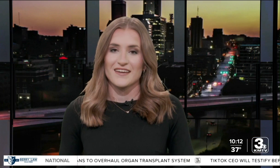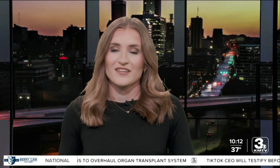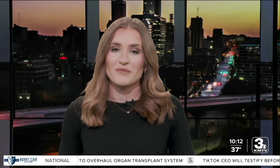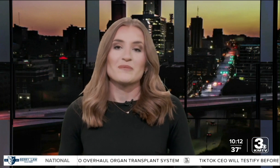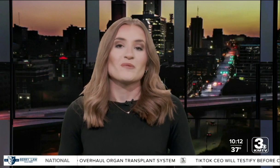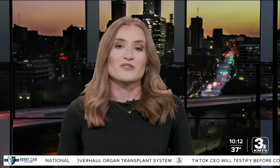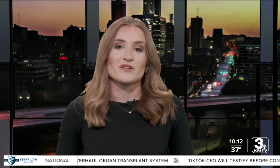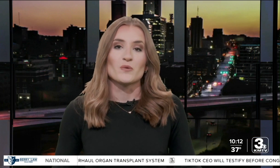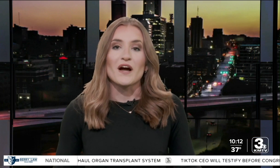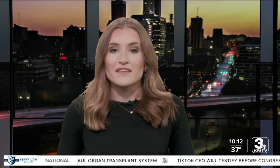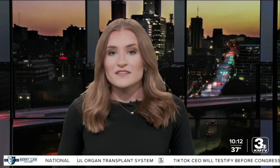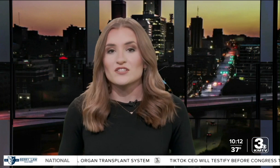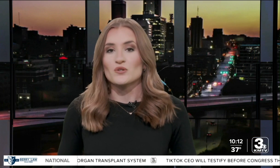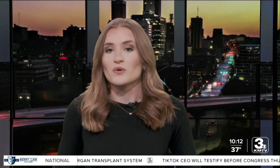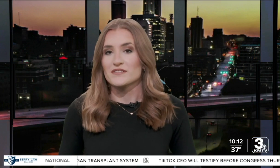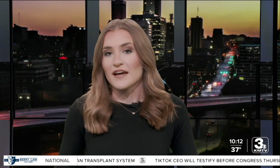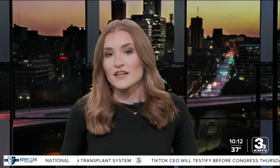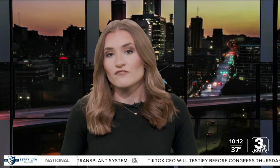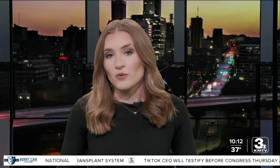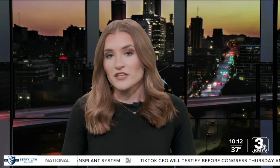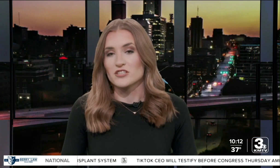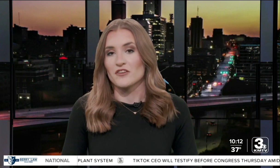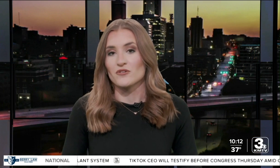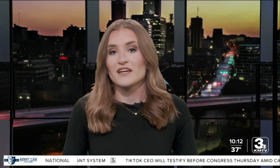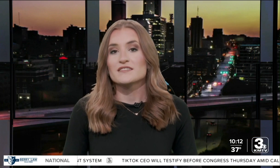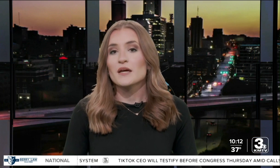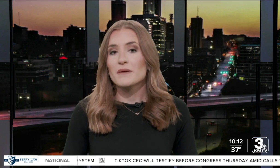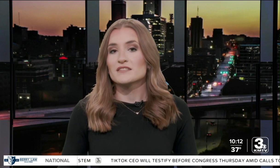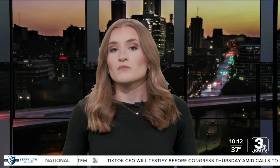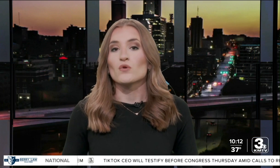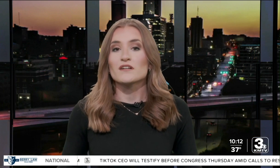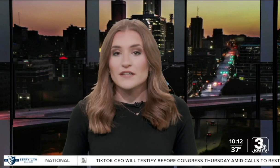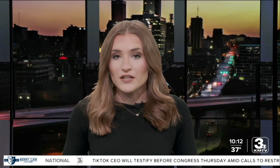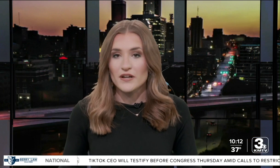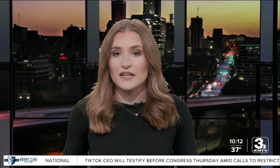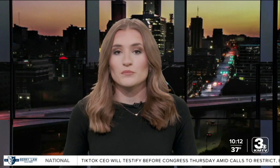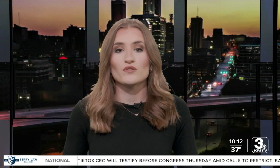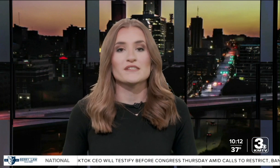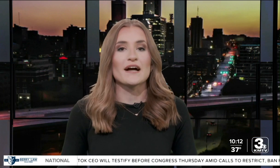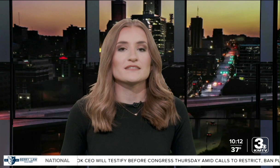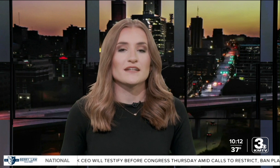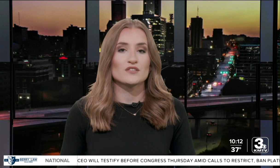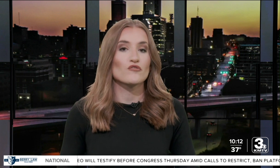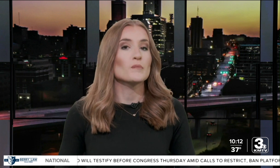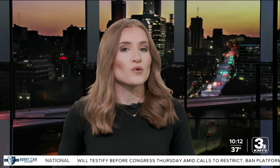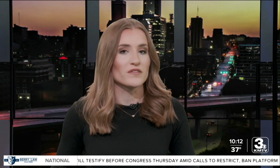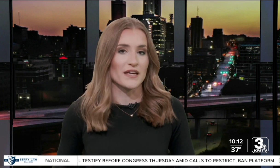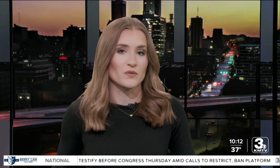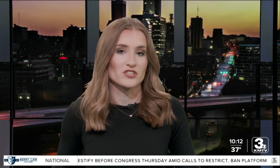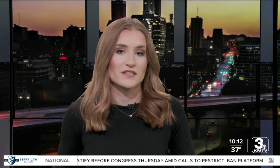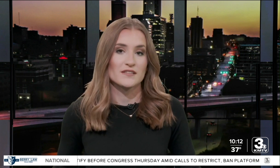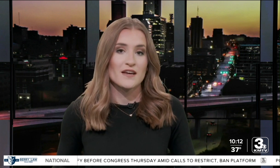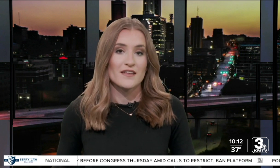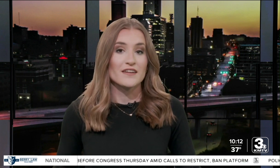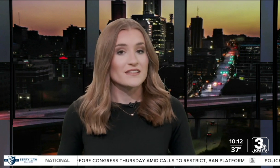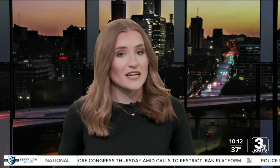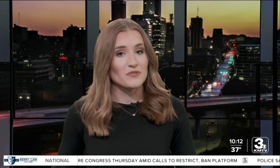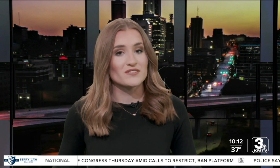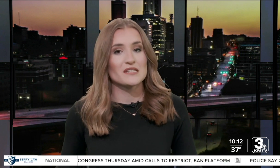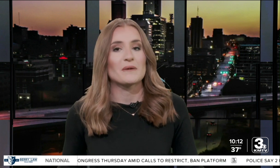You may be wondering why these two were signing for each other. They say it makes it more clear and improves access for both languages. The next time you'll